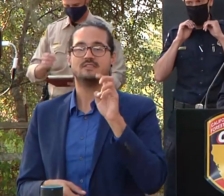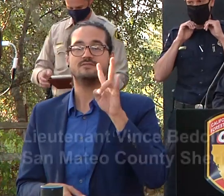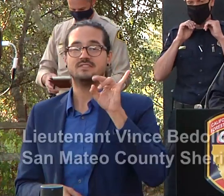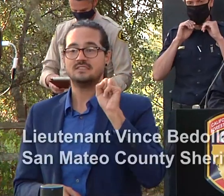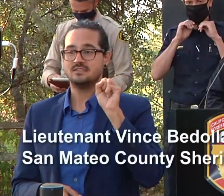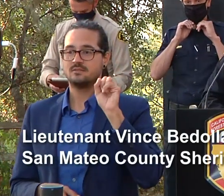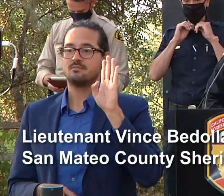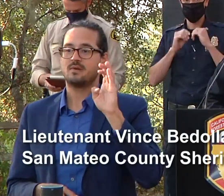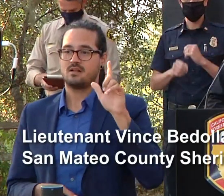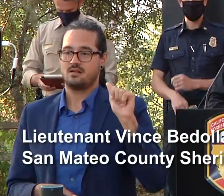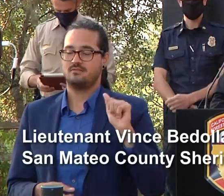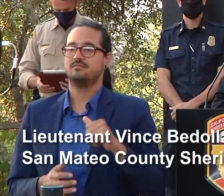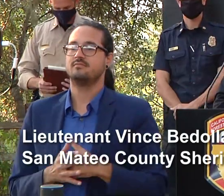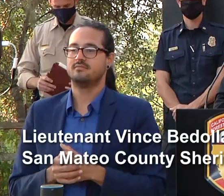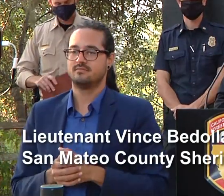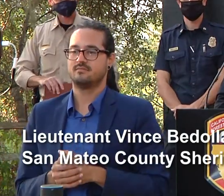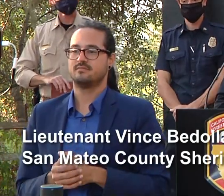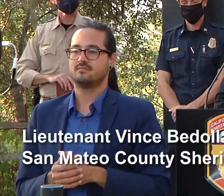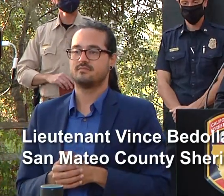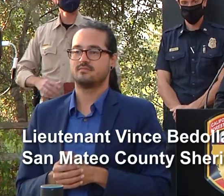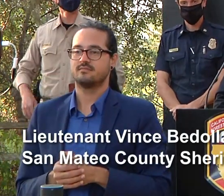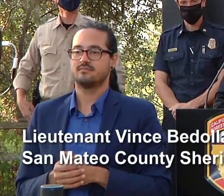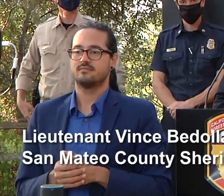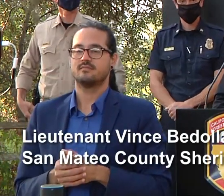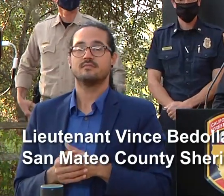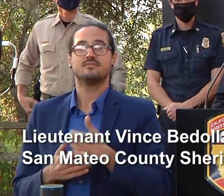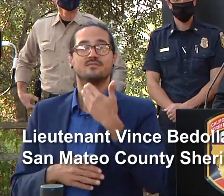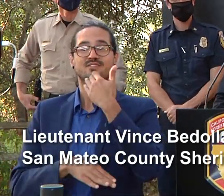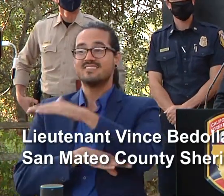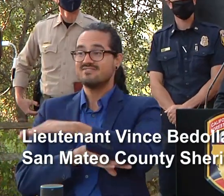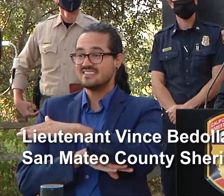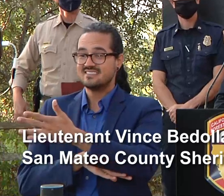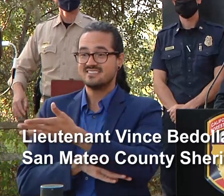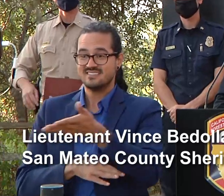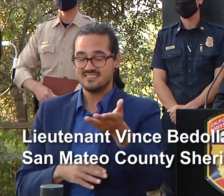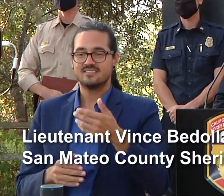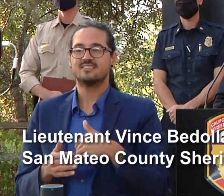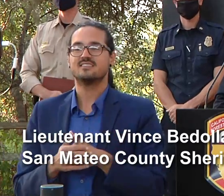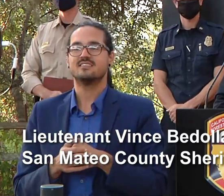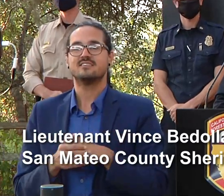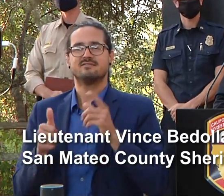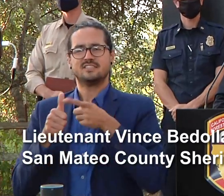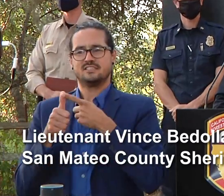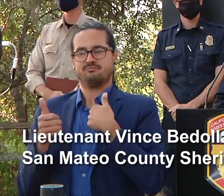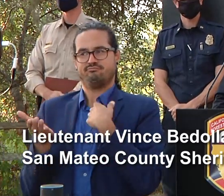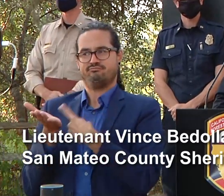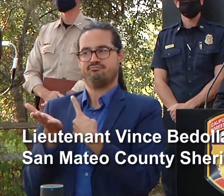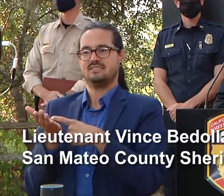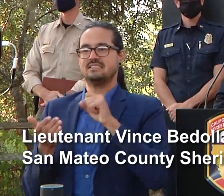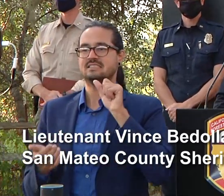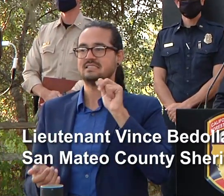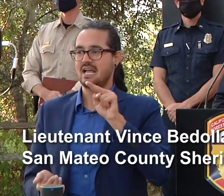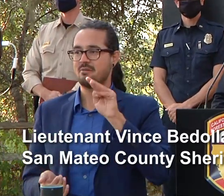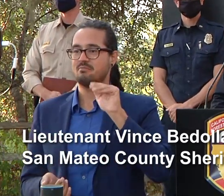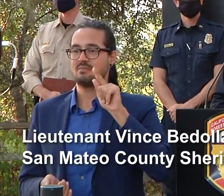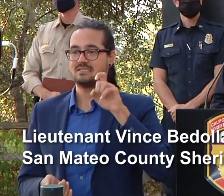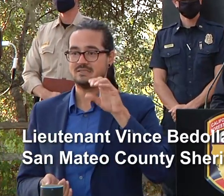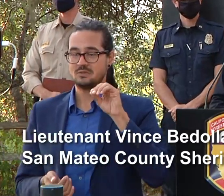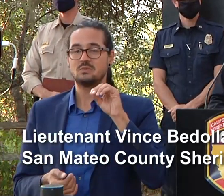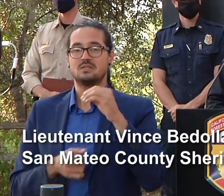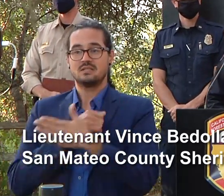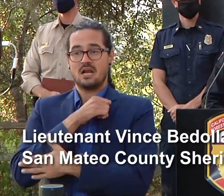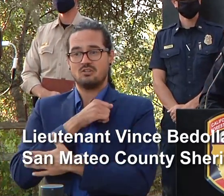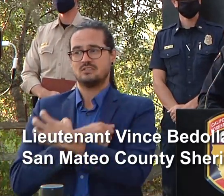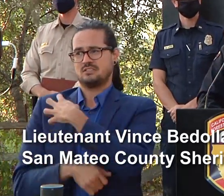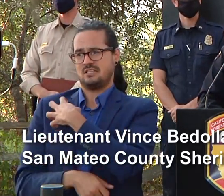good evening first and foremost the san mateo county sheriff's office wants to thank cal fire santa cruz county sheriff's